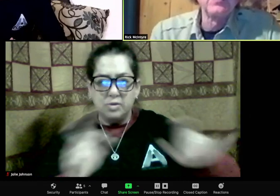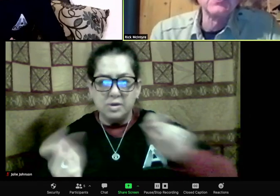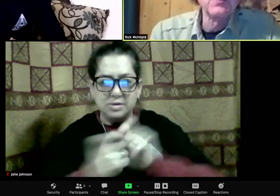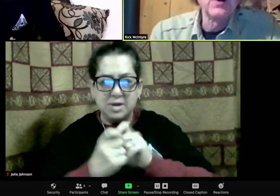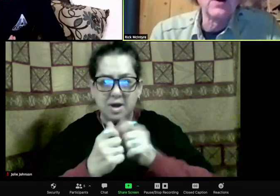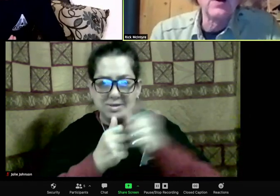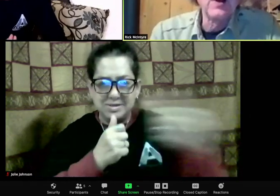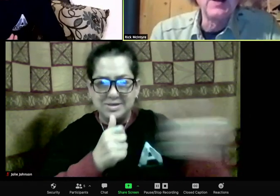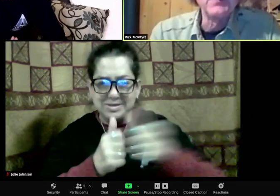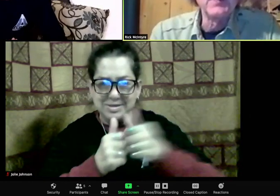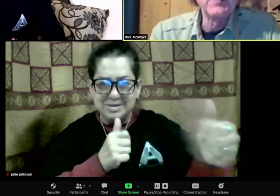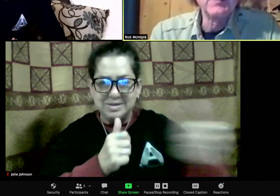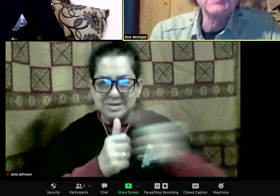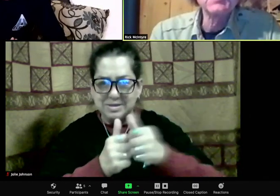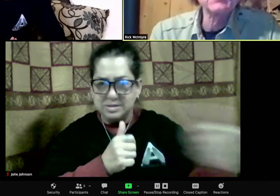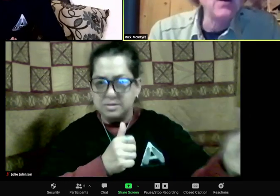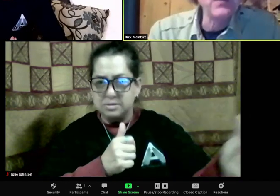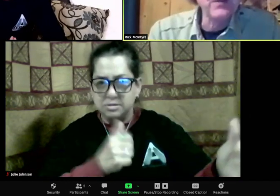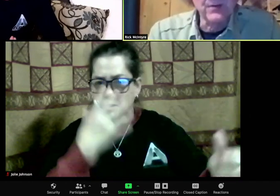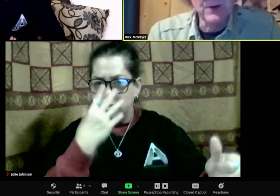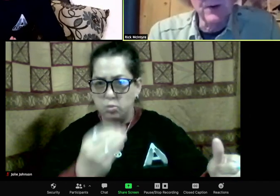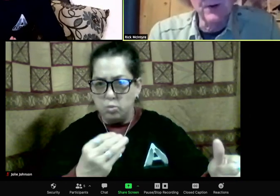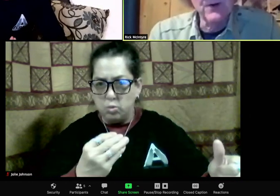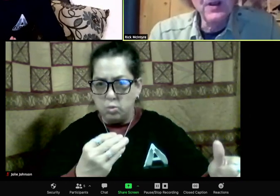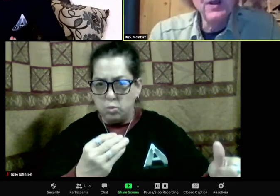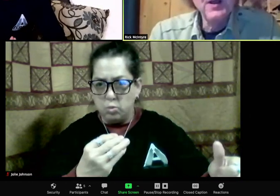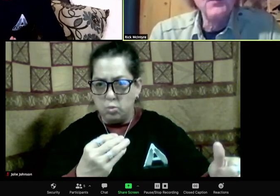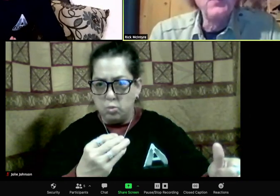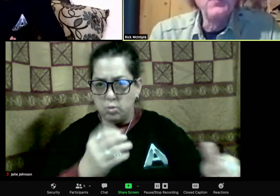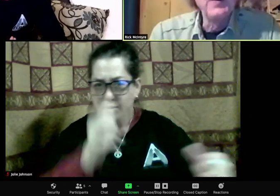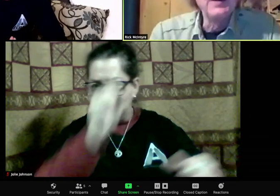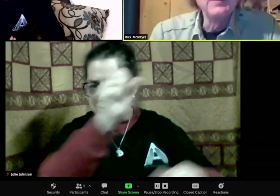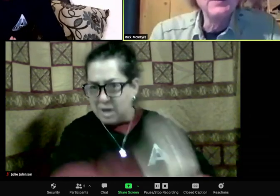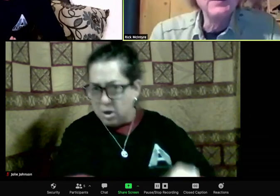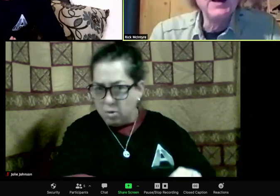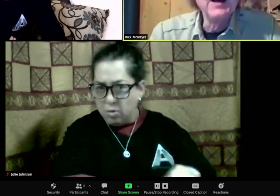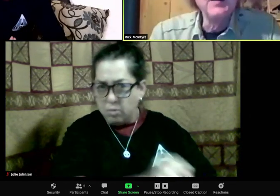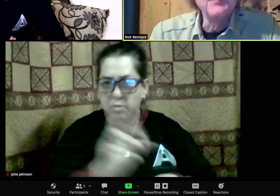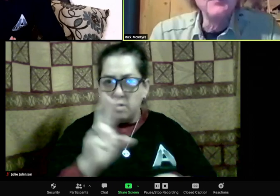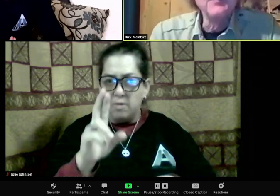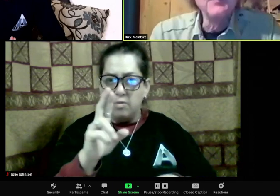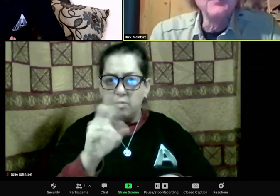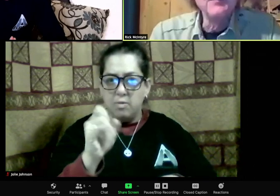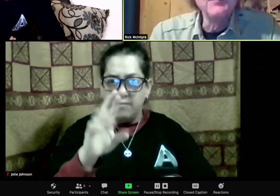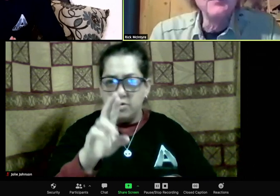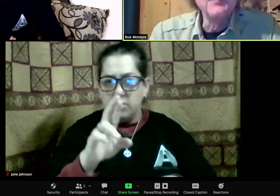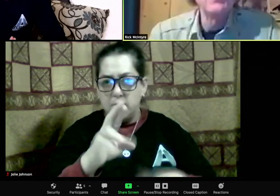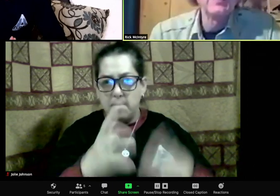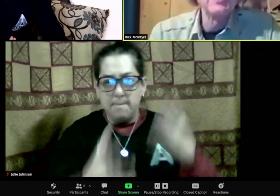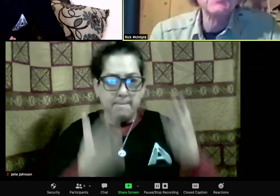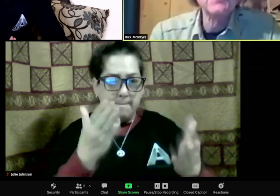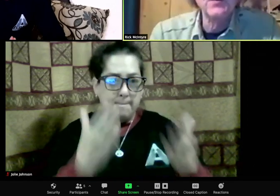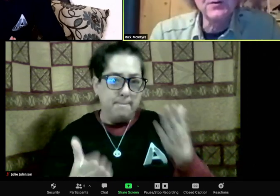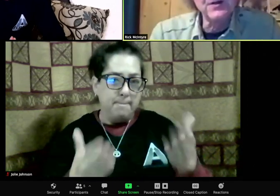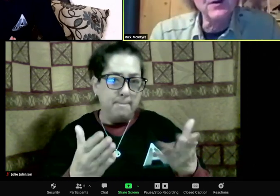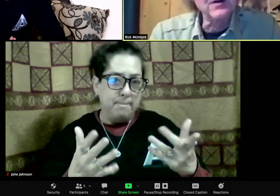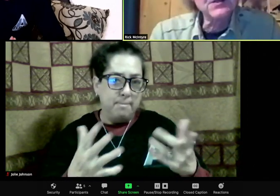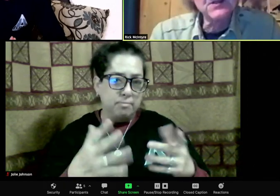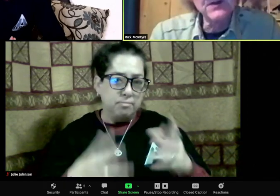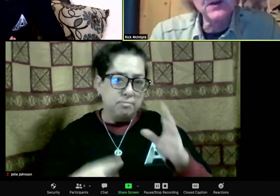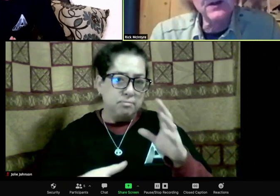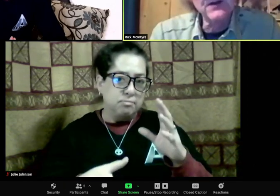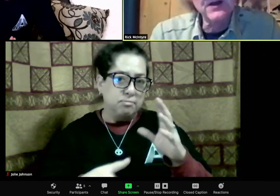would come in. But the situation was that, with only a few rare exceptions, no one actually